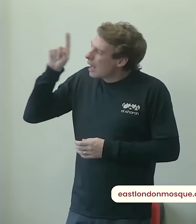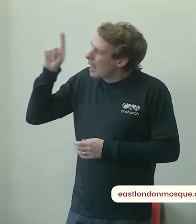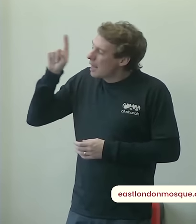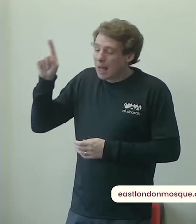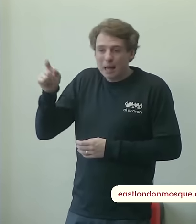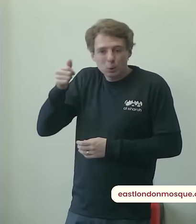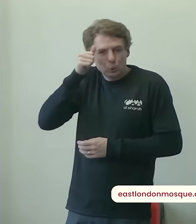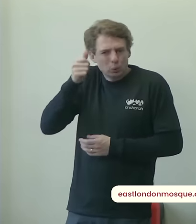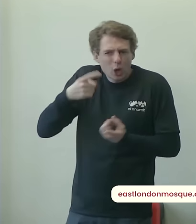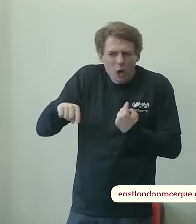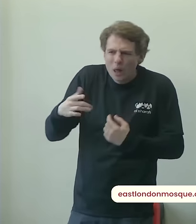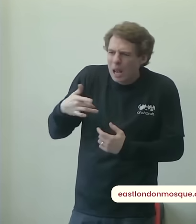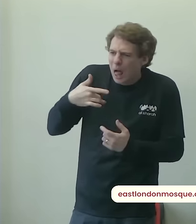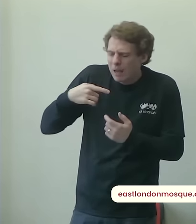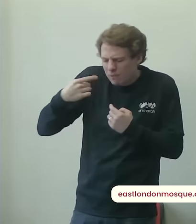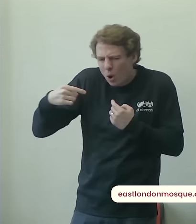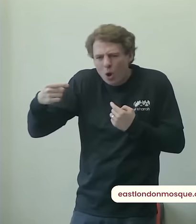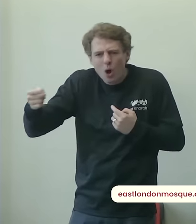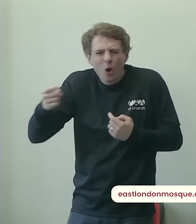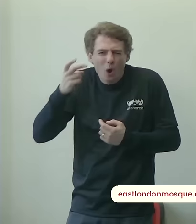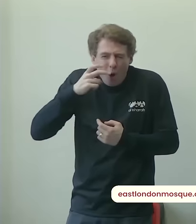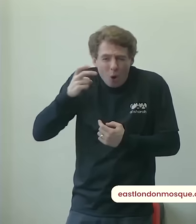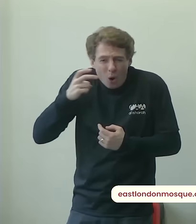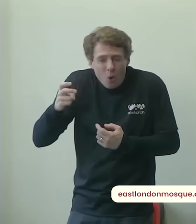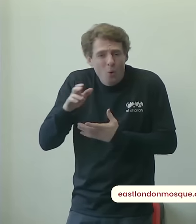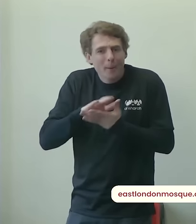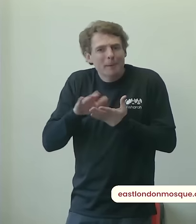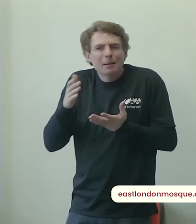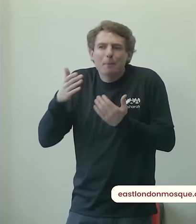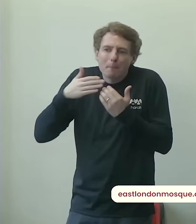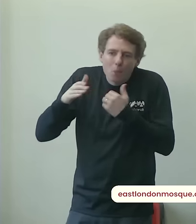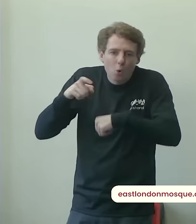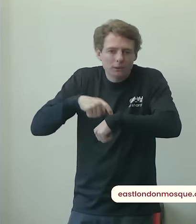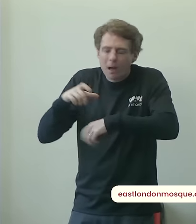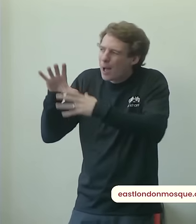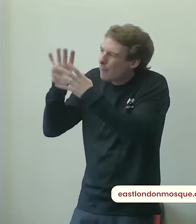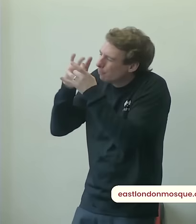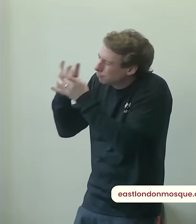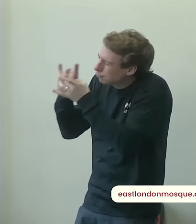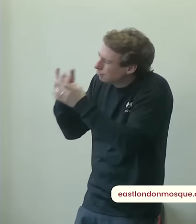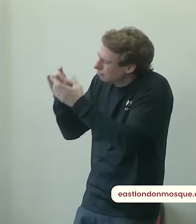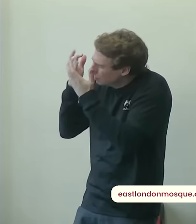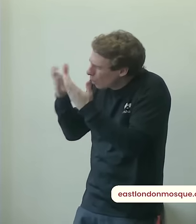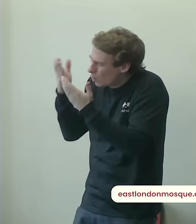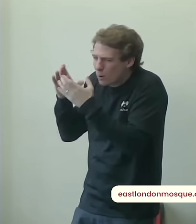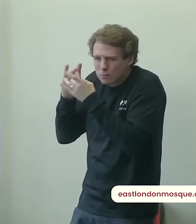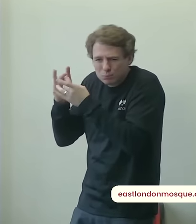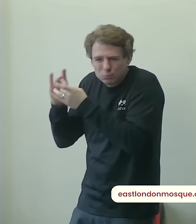and closer to you then the life is better and oh allah when you know that i am at a point where i'm the closest